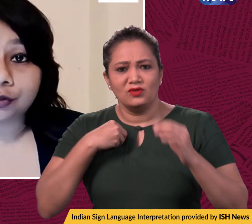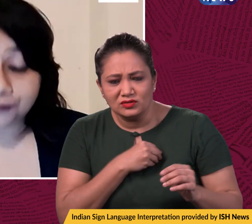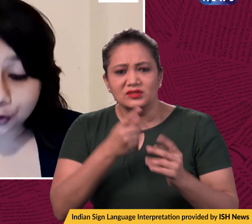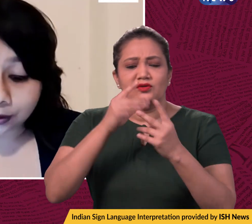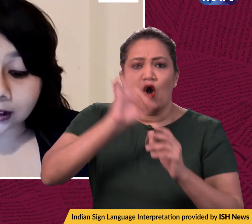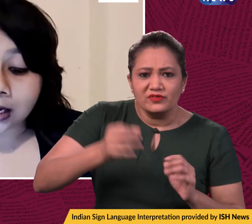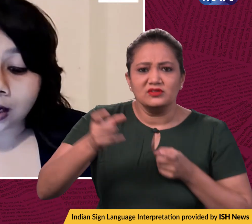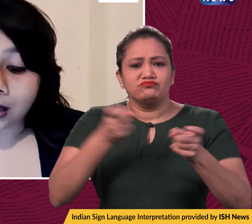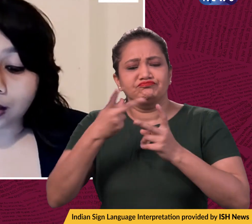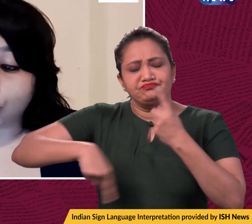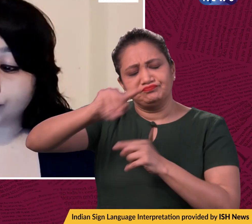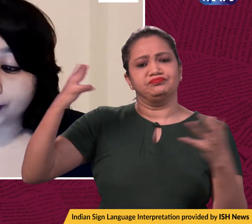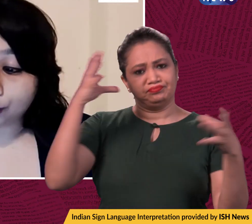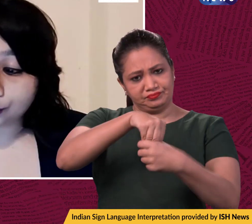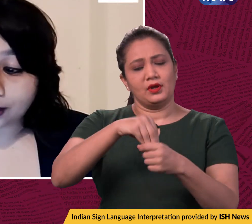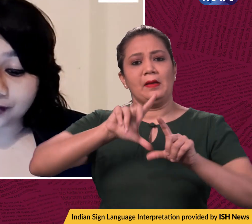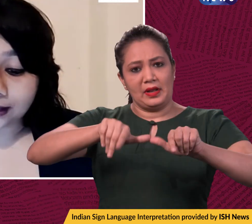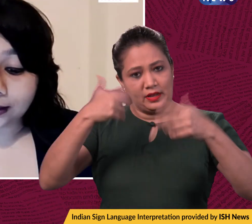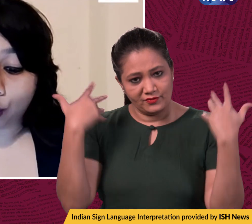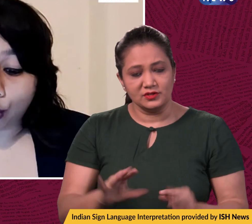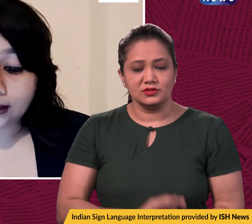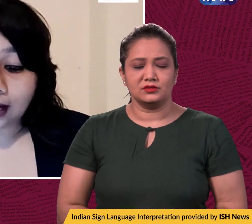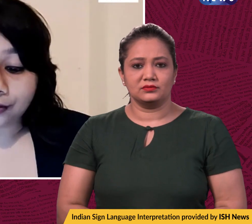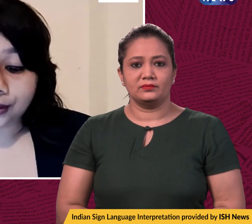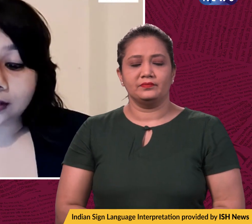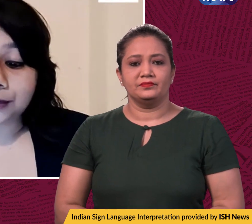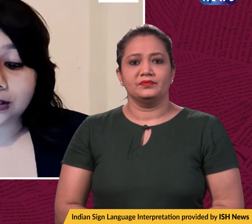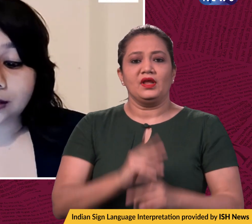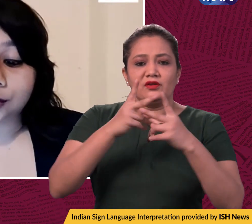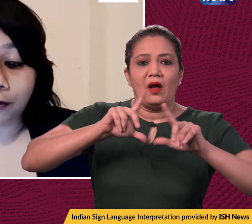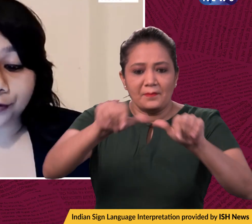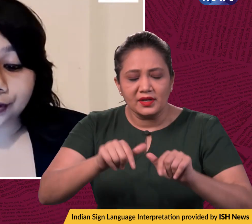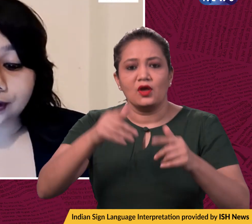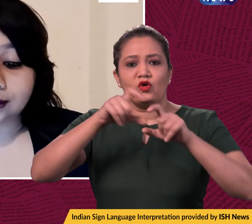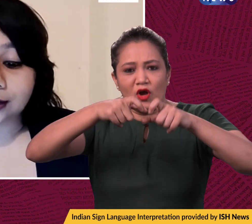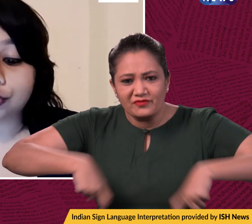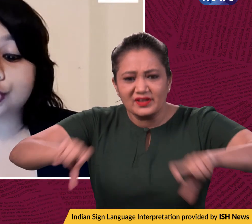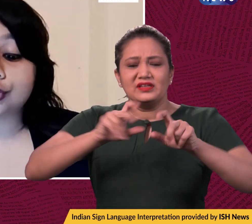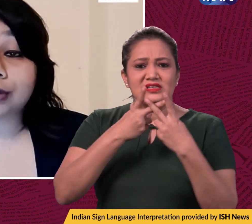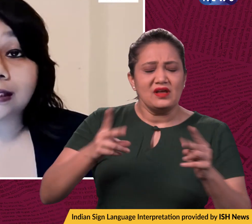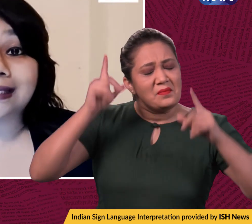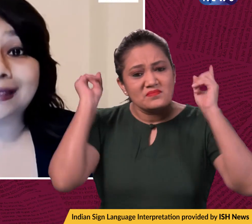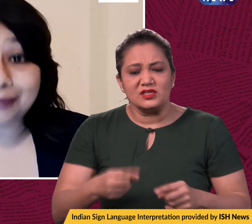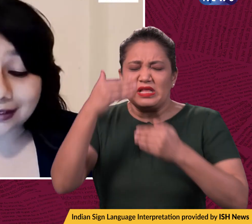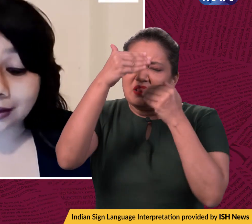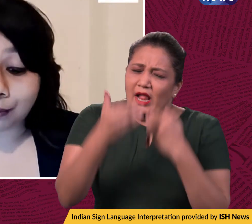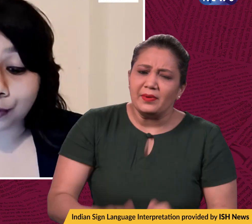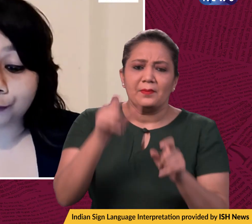officials. They also have said that all gatherings, meetings, conferences, etc. should strictly limit the number of